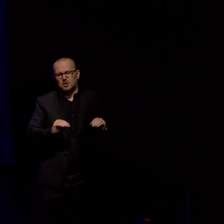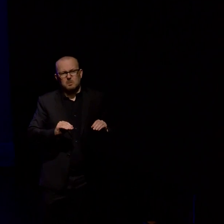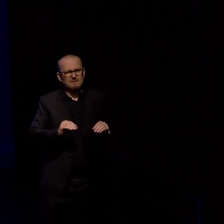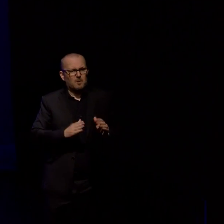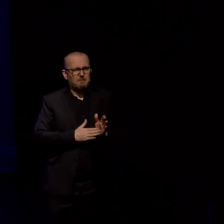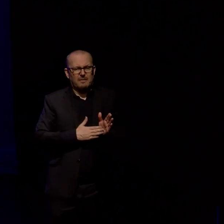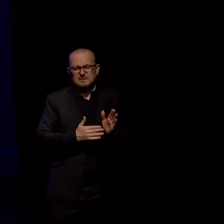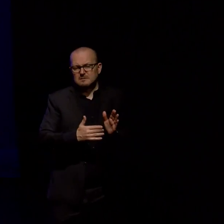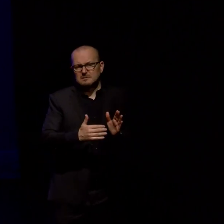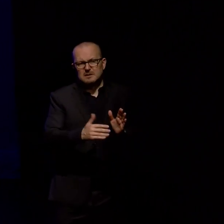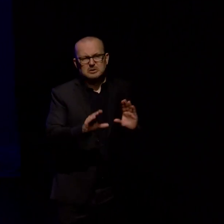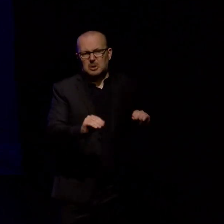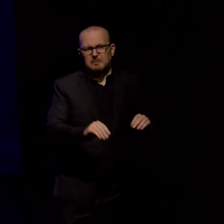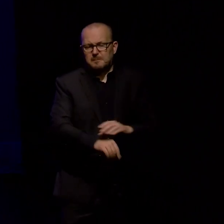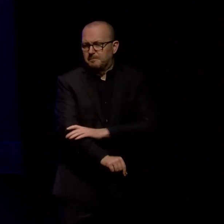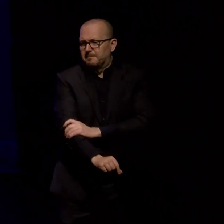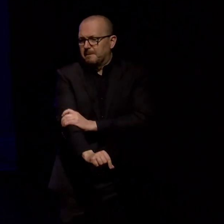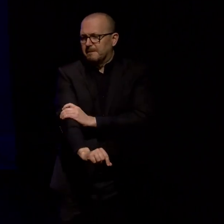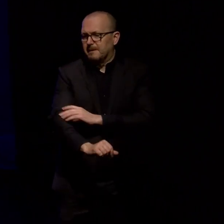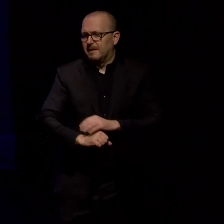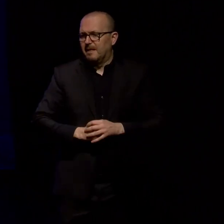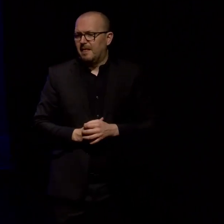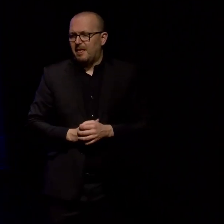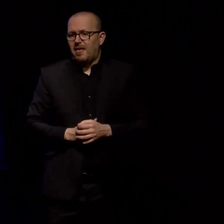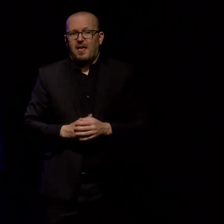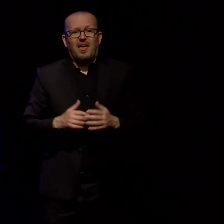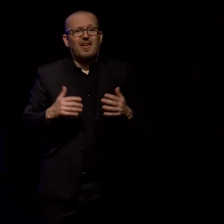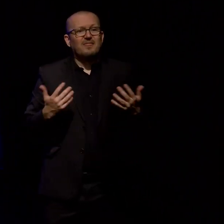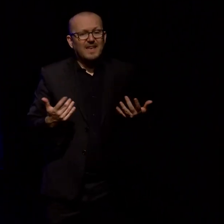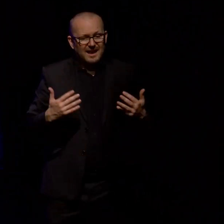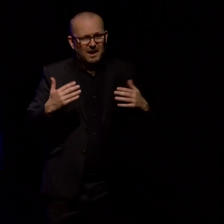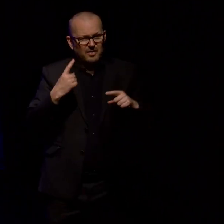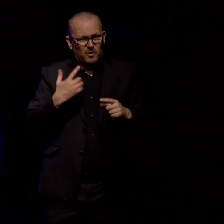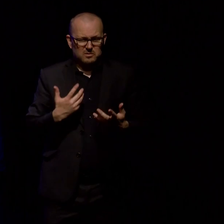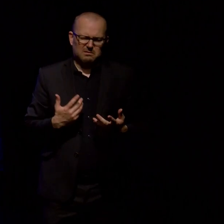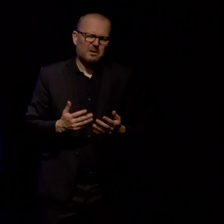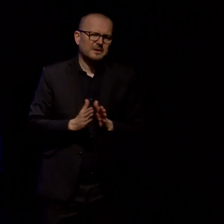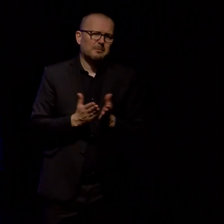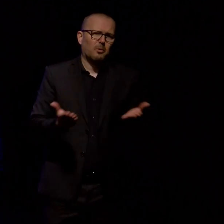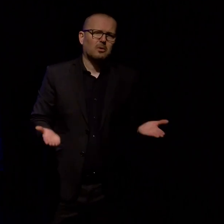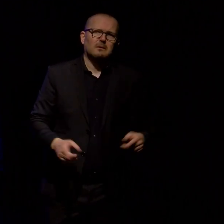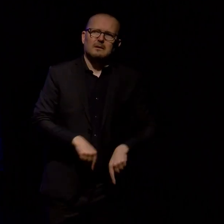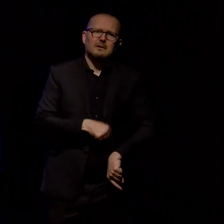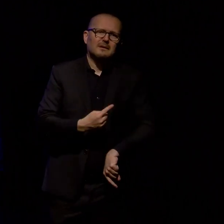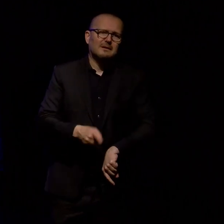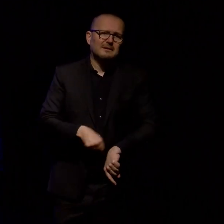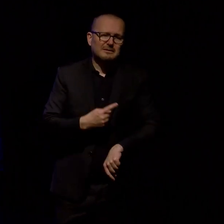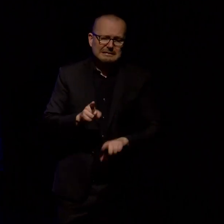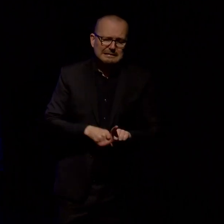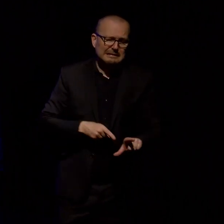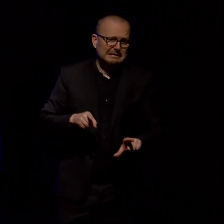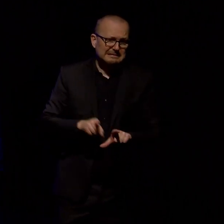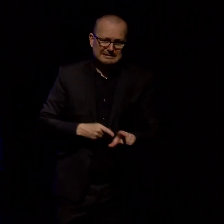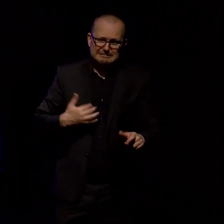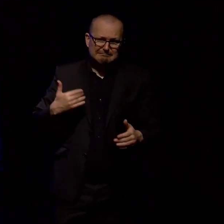And then, and then I just, I just thought, this is going to take, this book's taken so long, I'm just going to take however